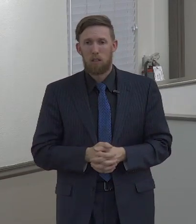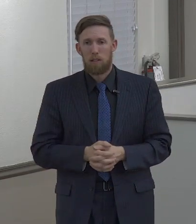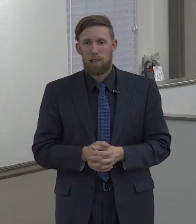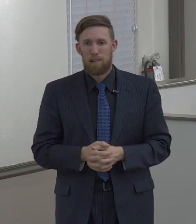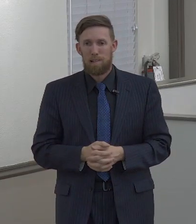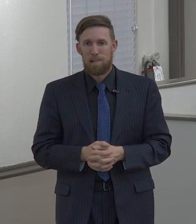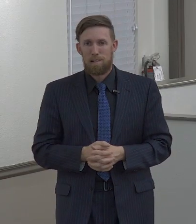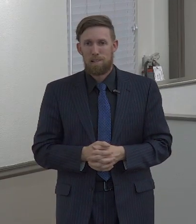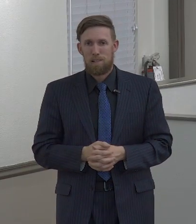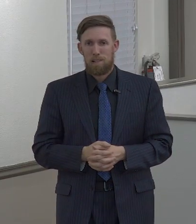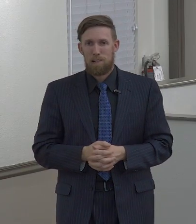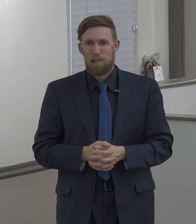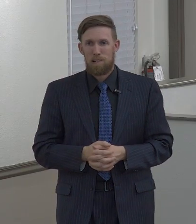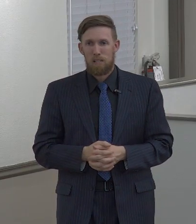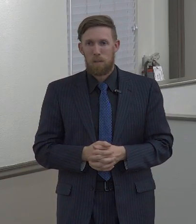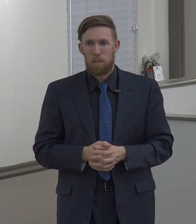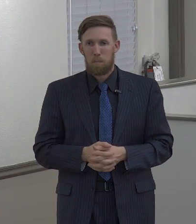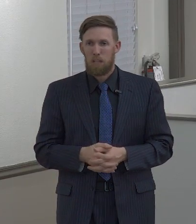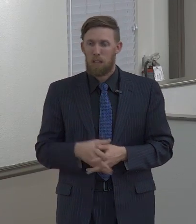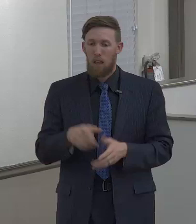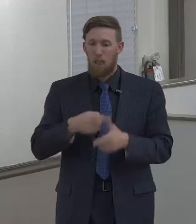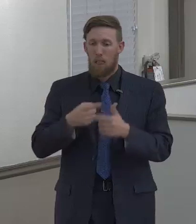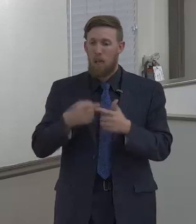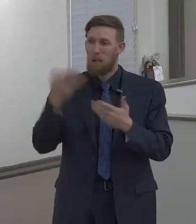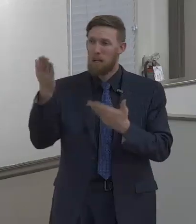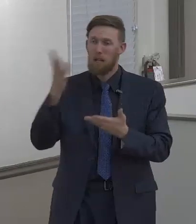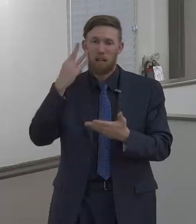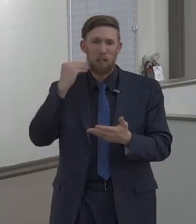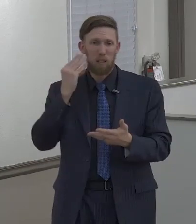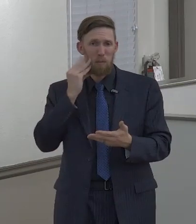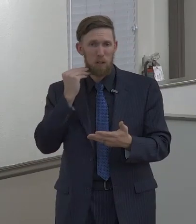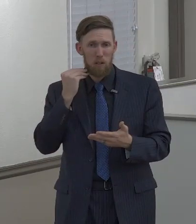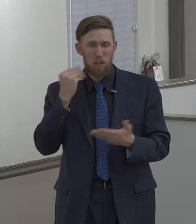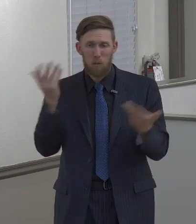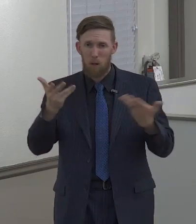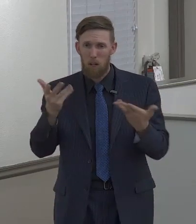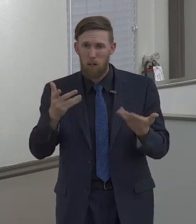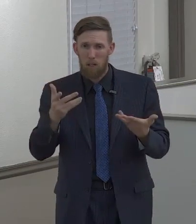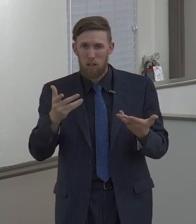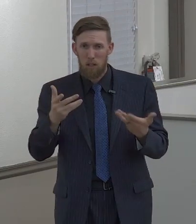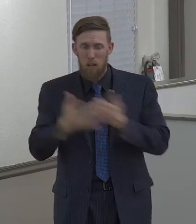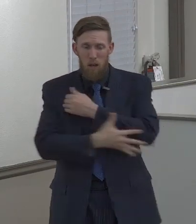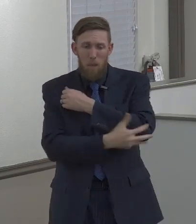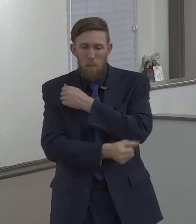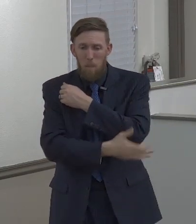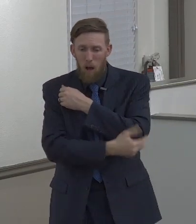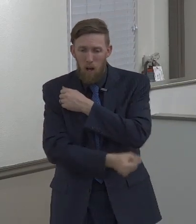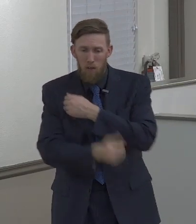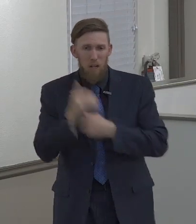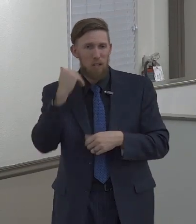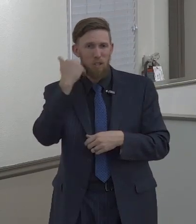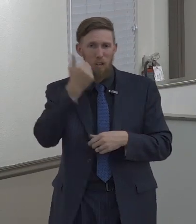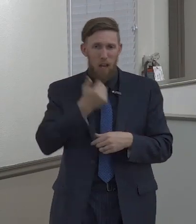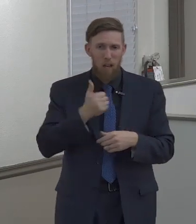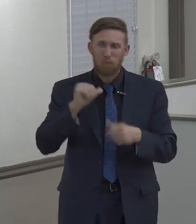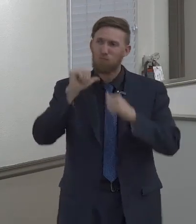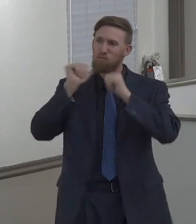heaven's throne for poverty, for shame, to be rejected.